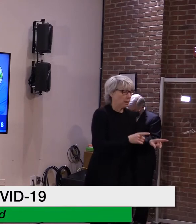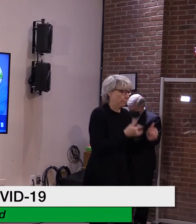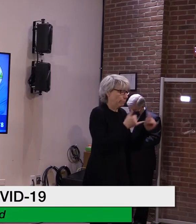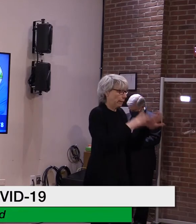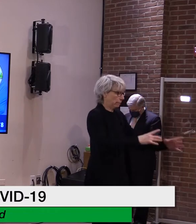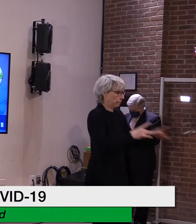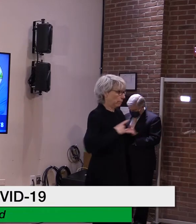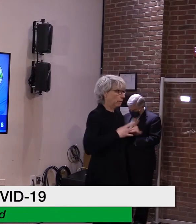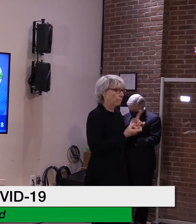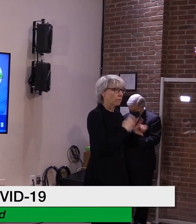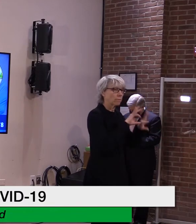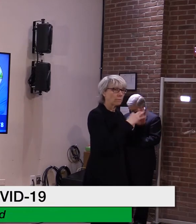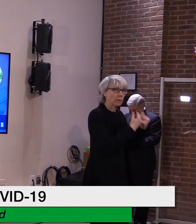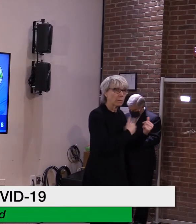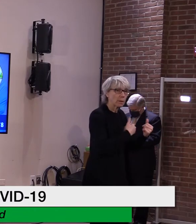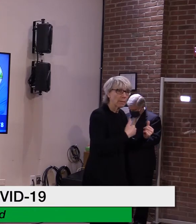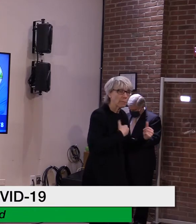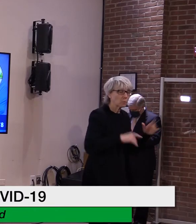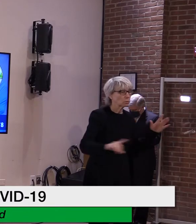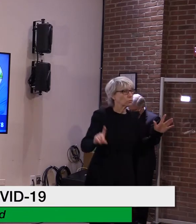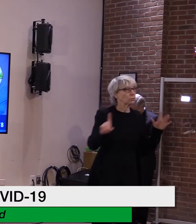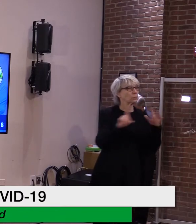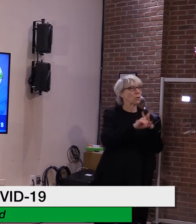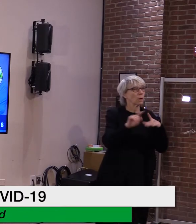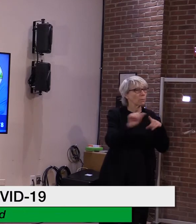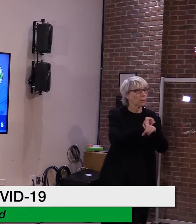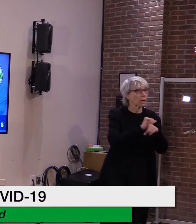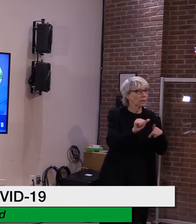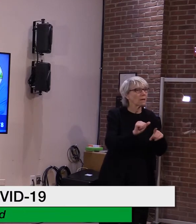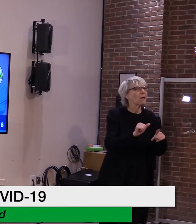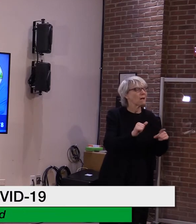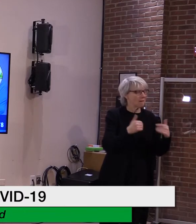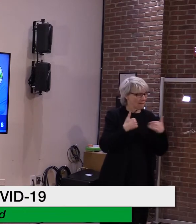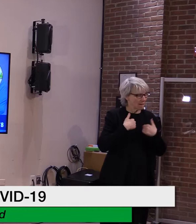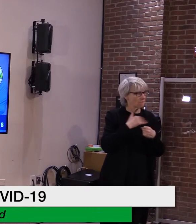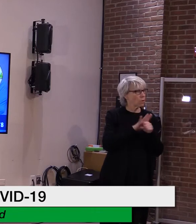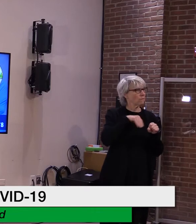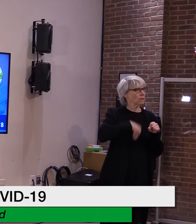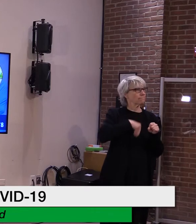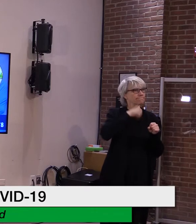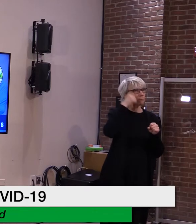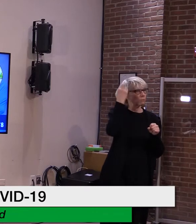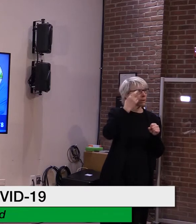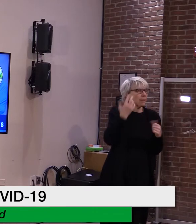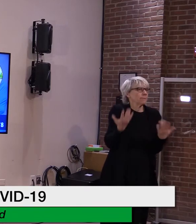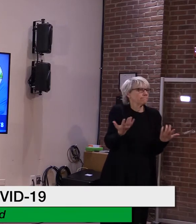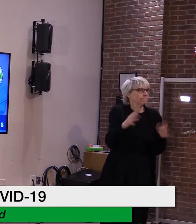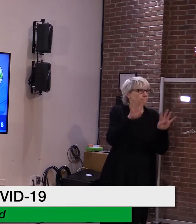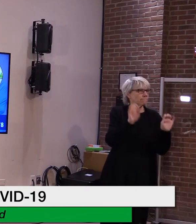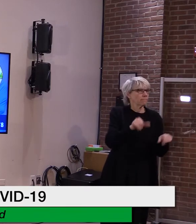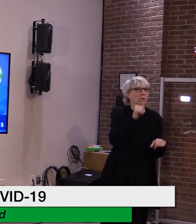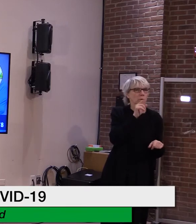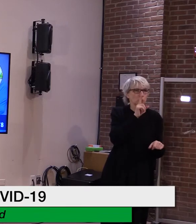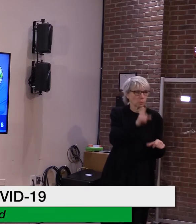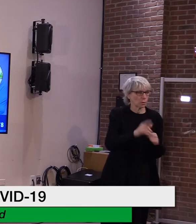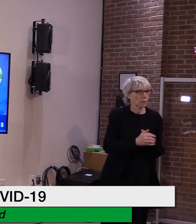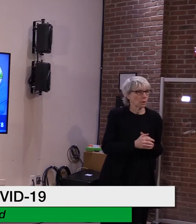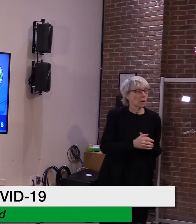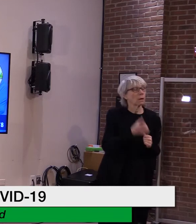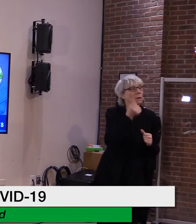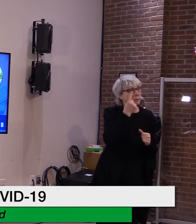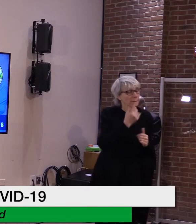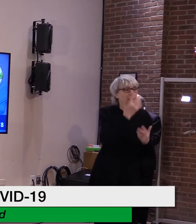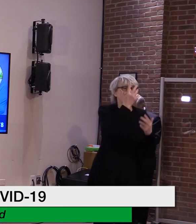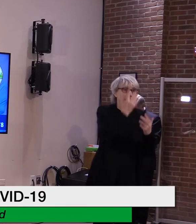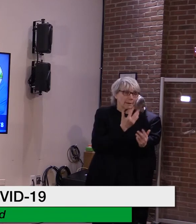and was infectious on the day of a practice or a game. Importantly, these types of situations do lead to